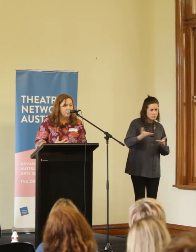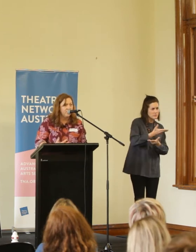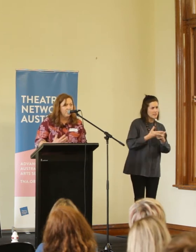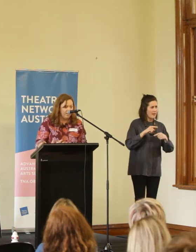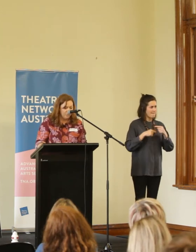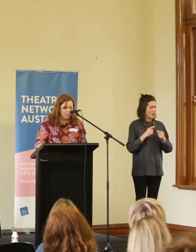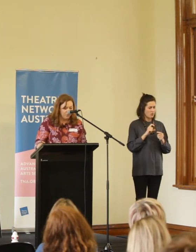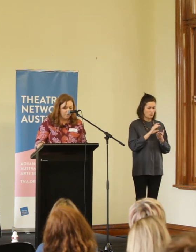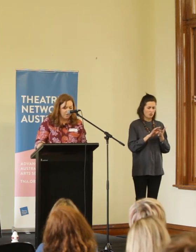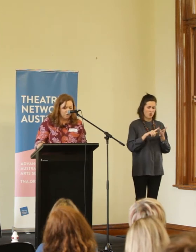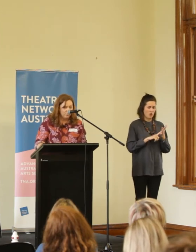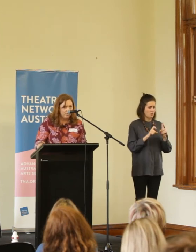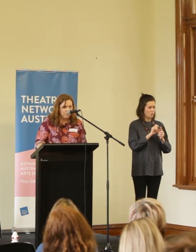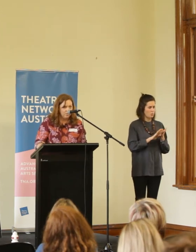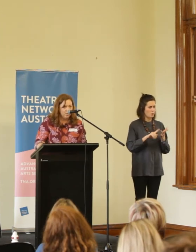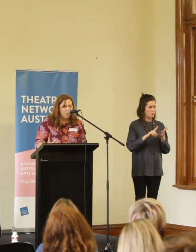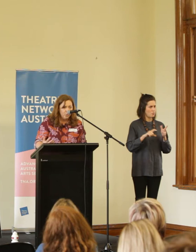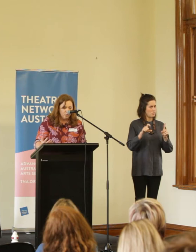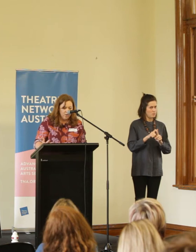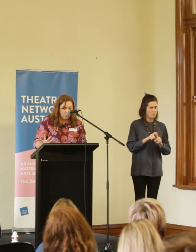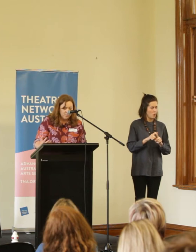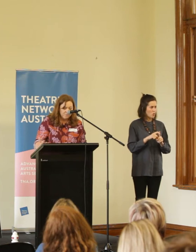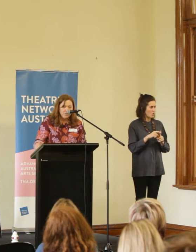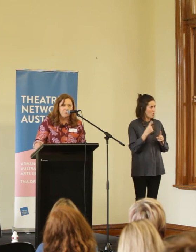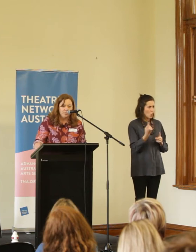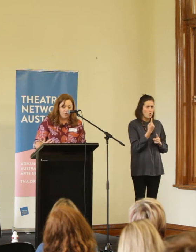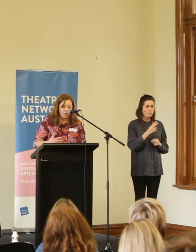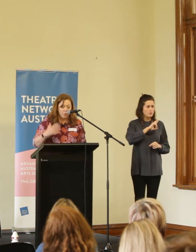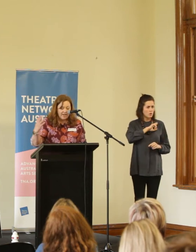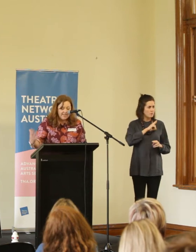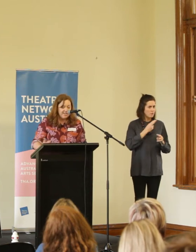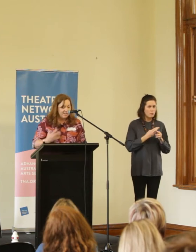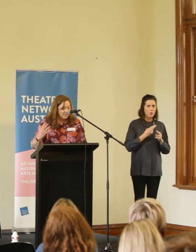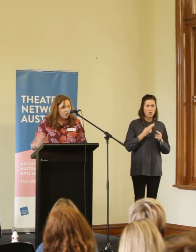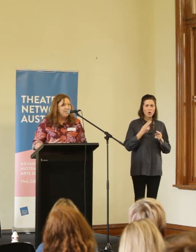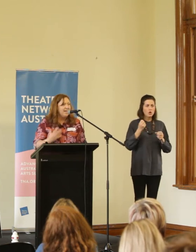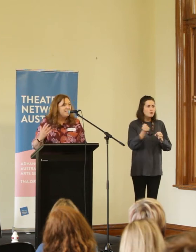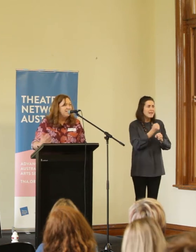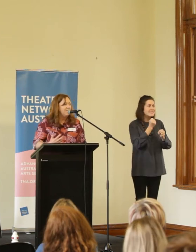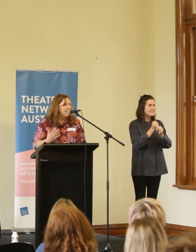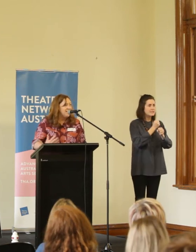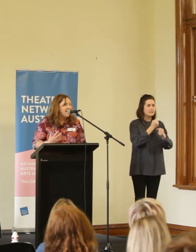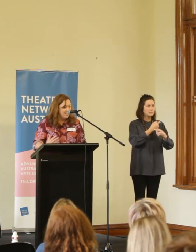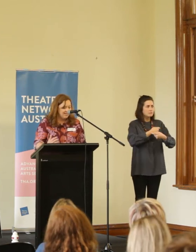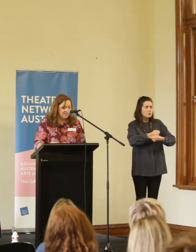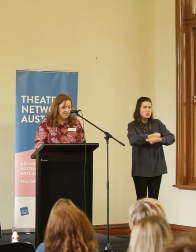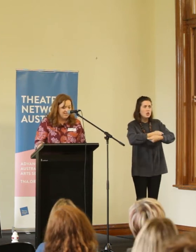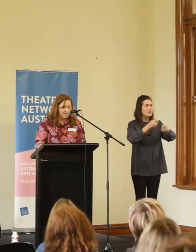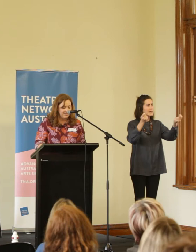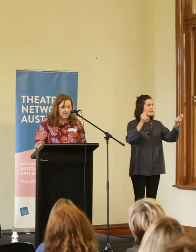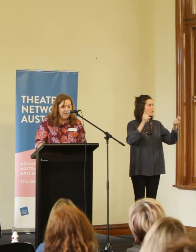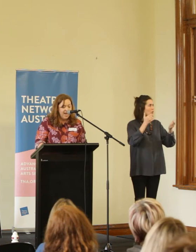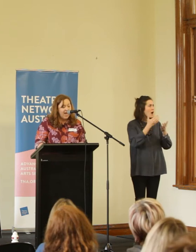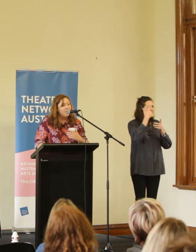childhood that Rudd was referring to? Who was responsible for creating, circulating and maintaining these